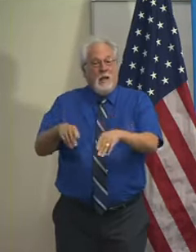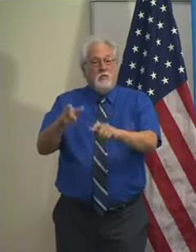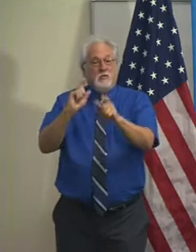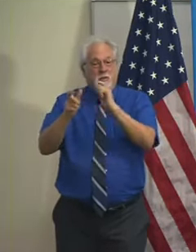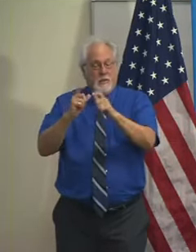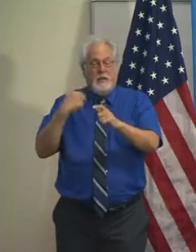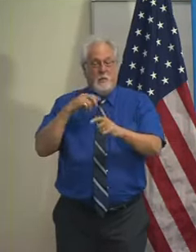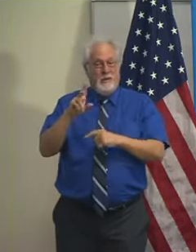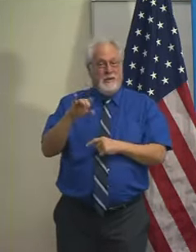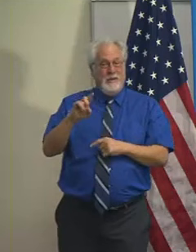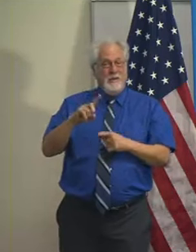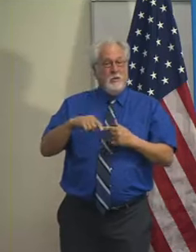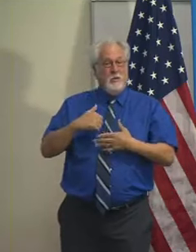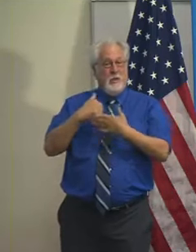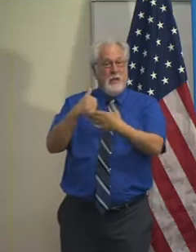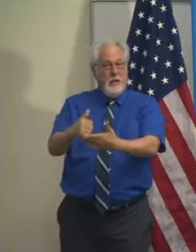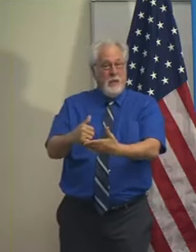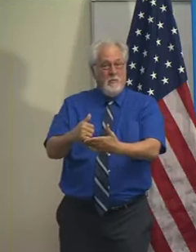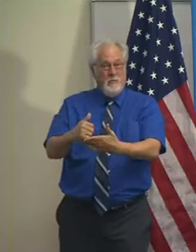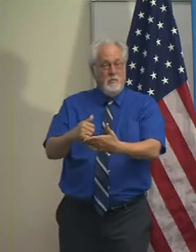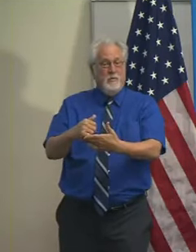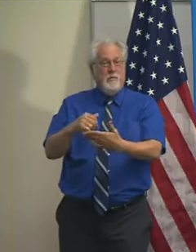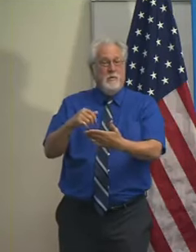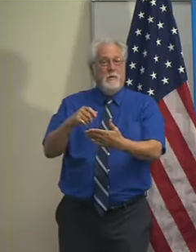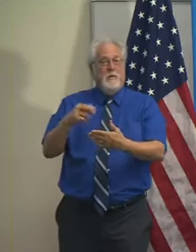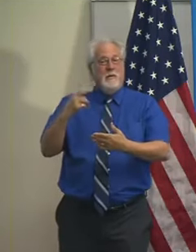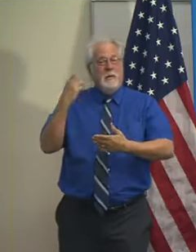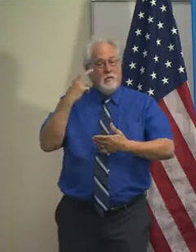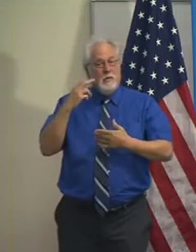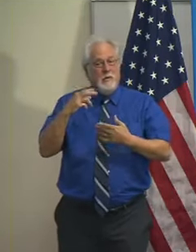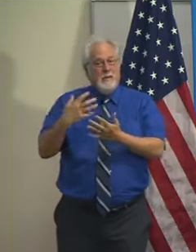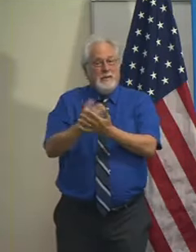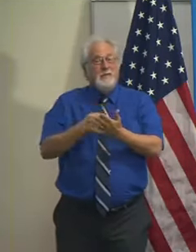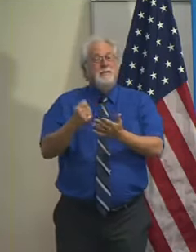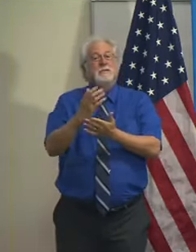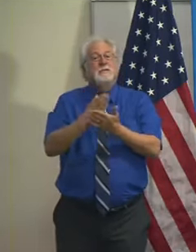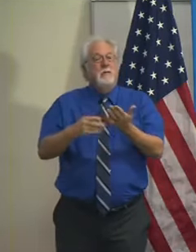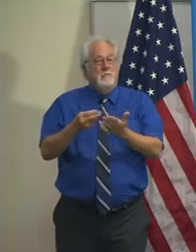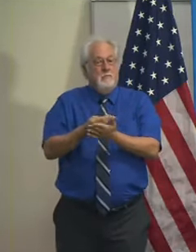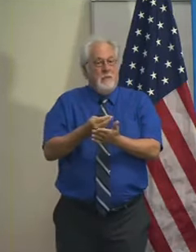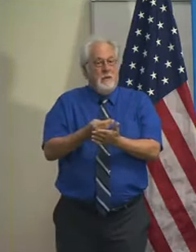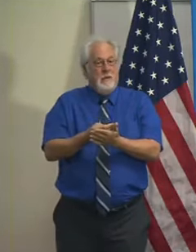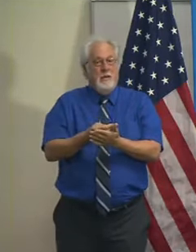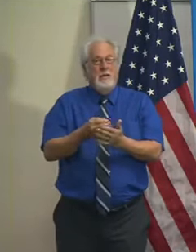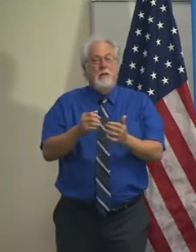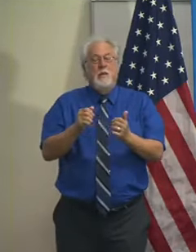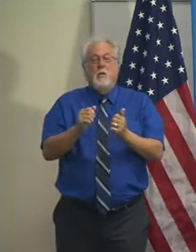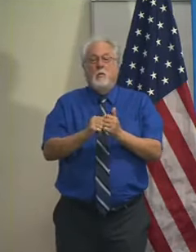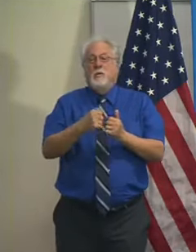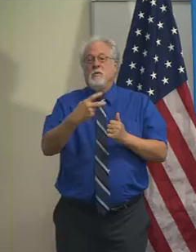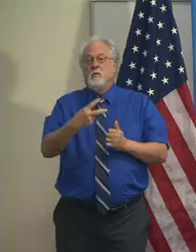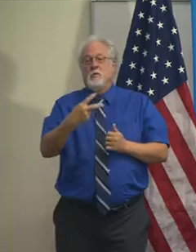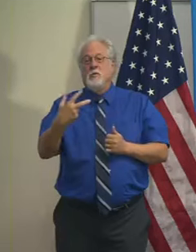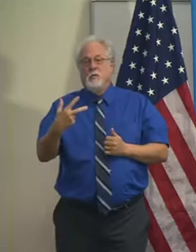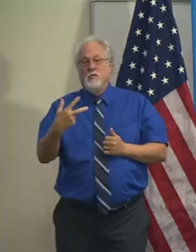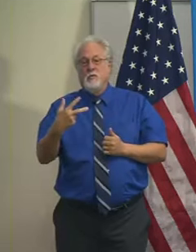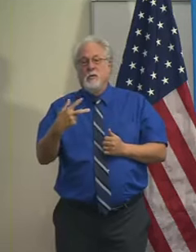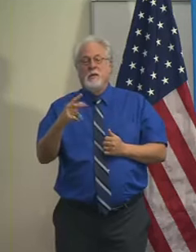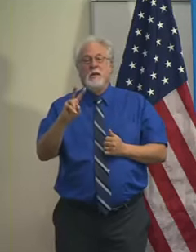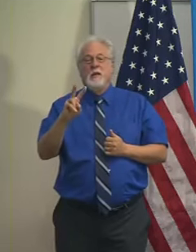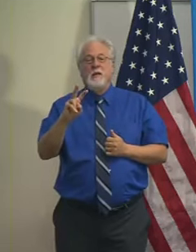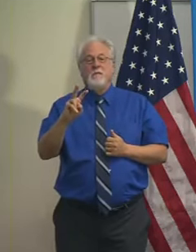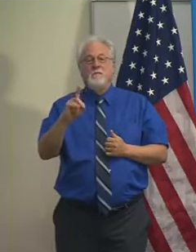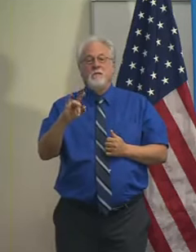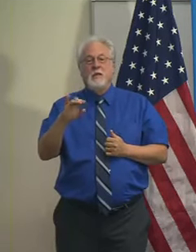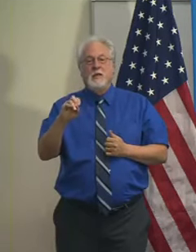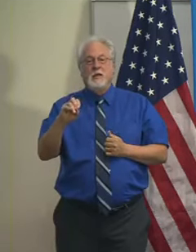to help them to realize some revenue with two of the three video poker machines that